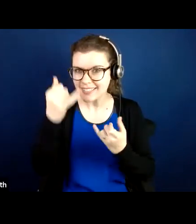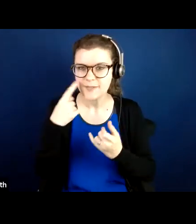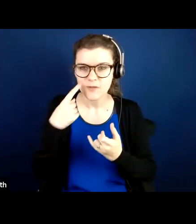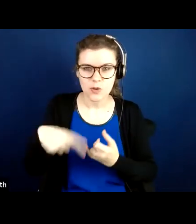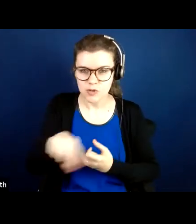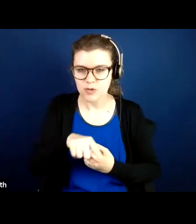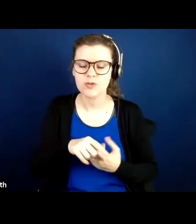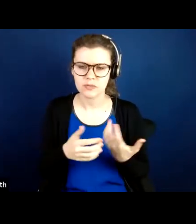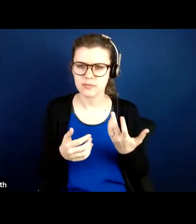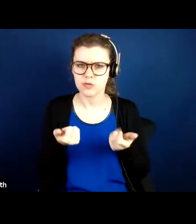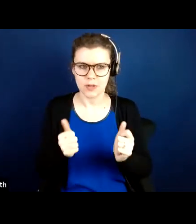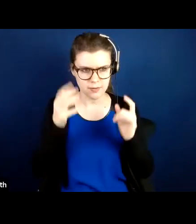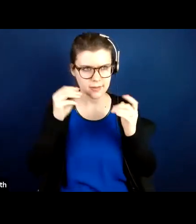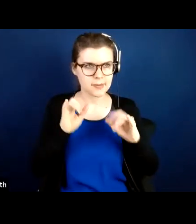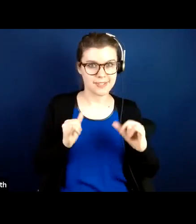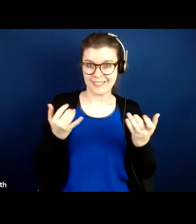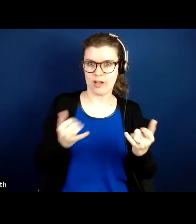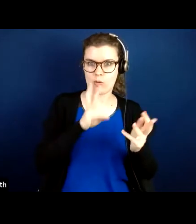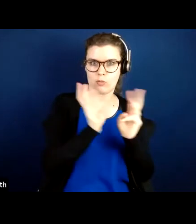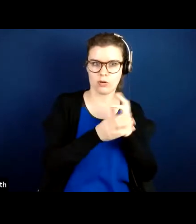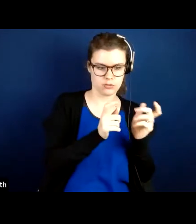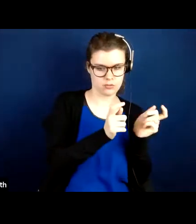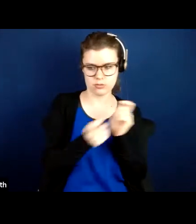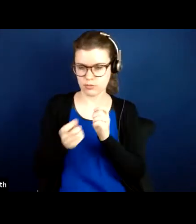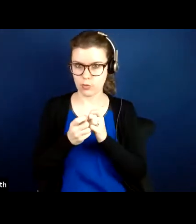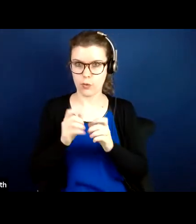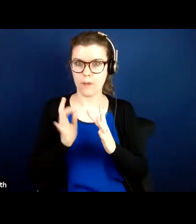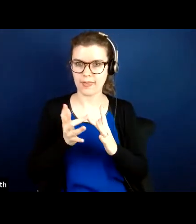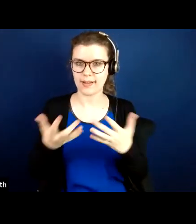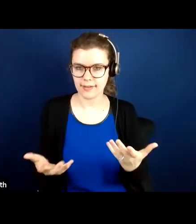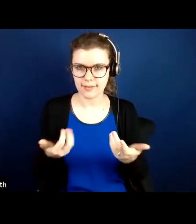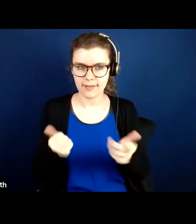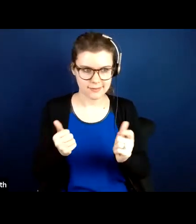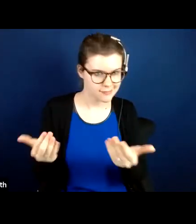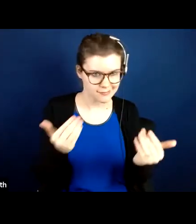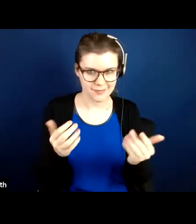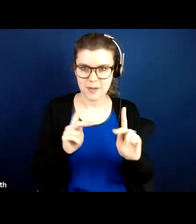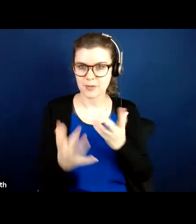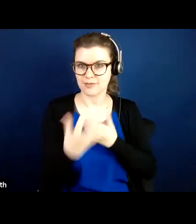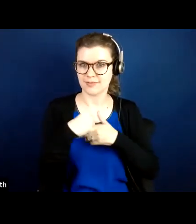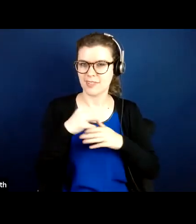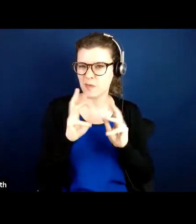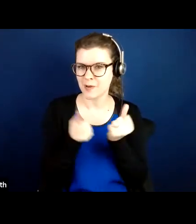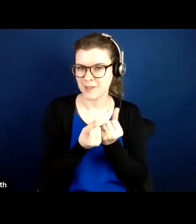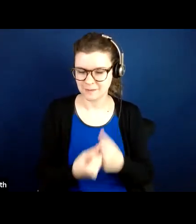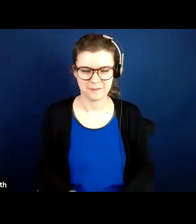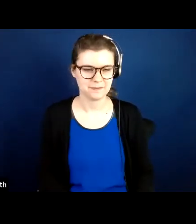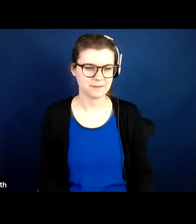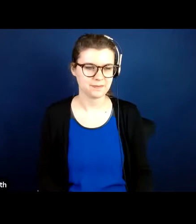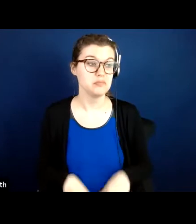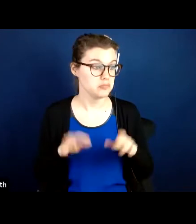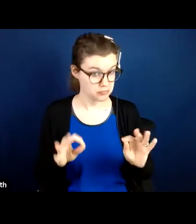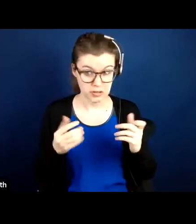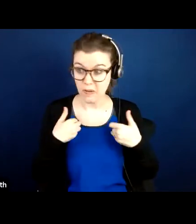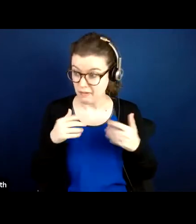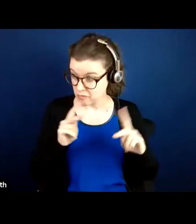in thinking about sort of our new digital world and how to get people to attend the workshops. So once you have your people interested,